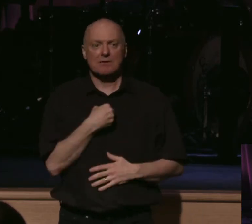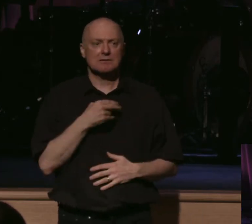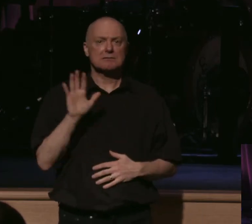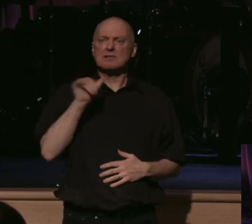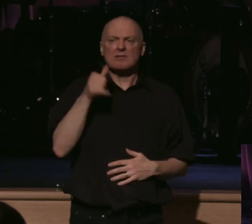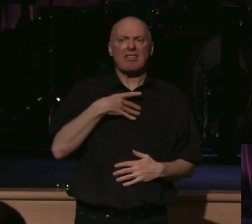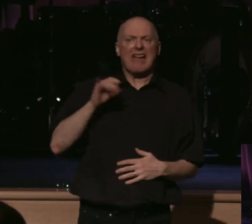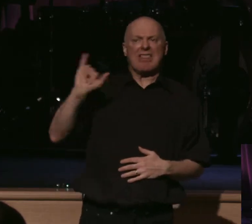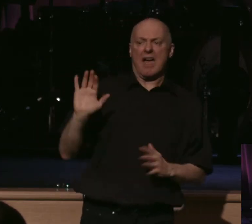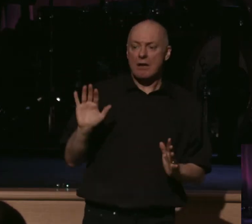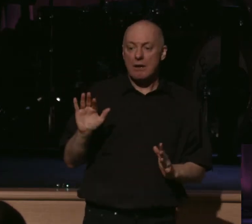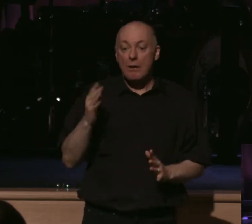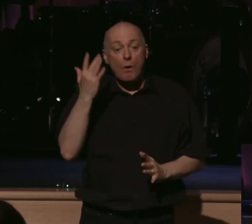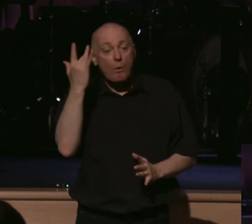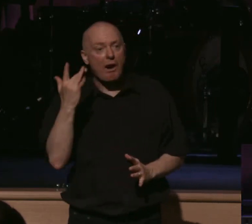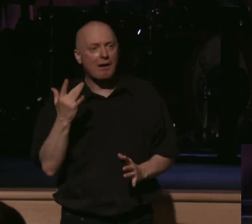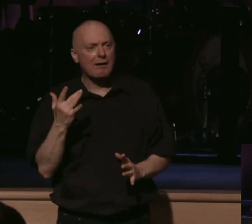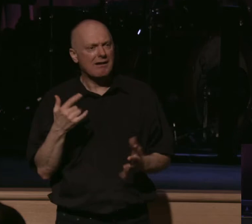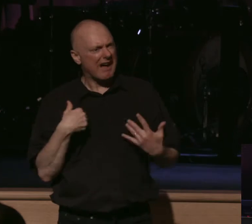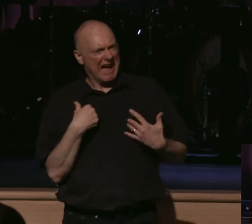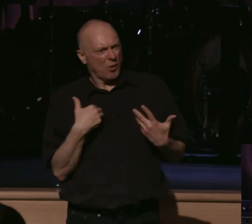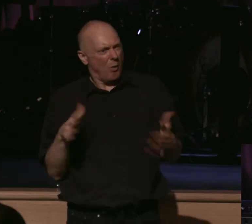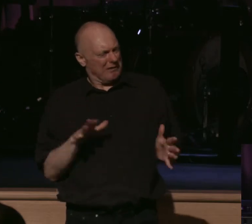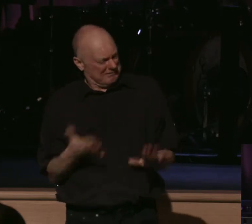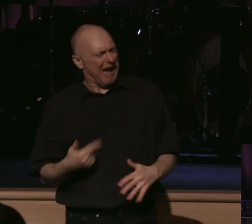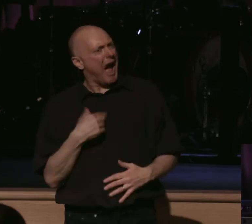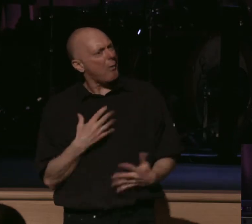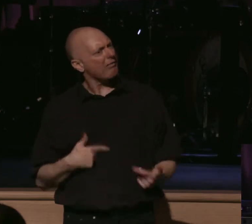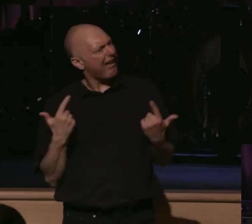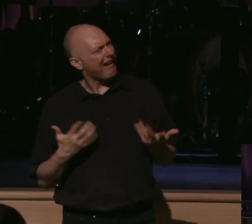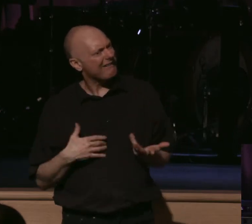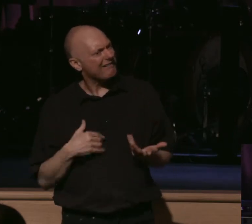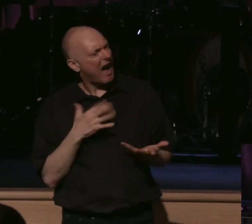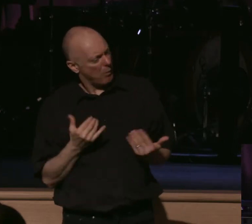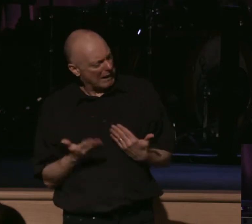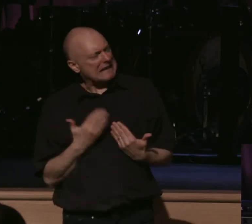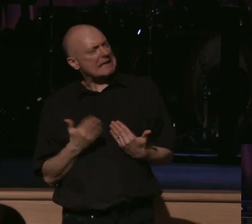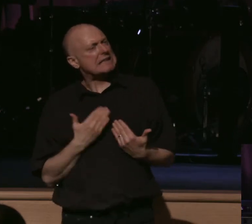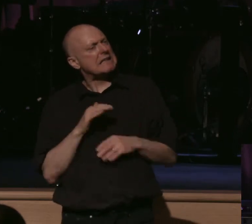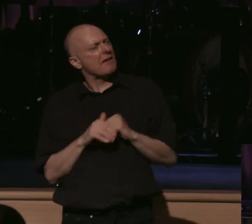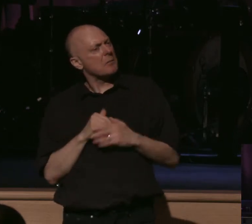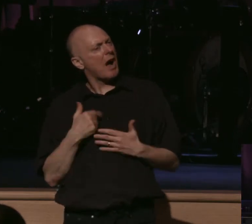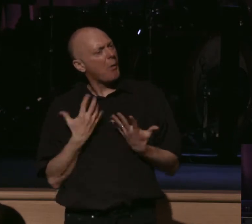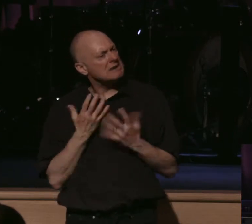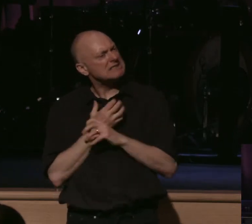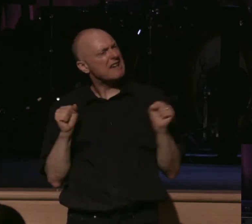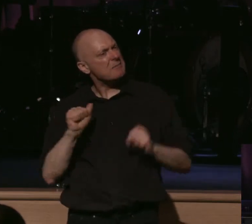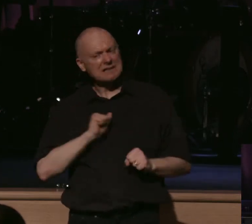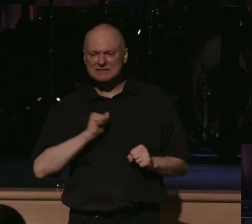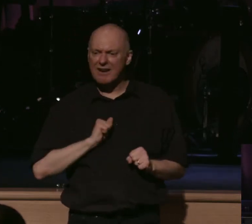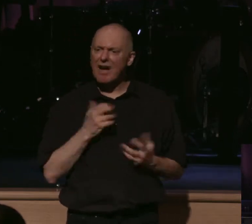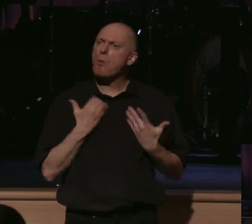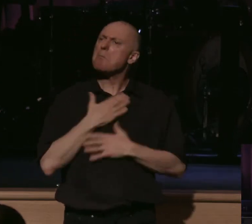this truth. Why? Because in the end of the day, we don't want death to self. We want life to self. We want ease, comfort, and safety. We want pleasure.